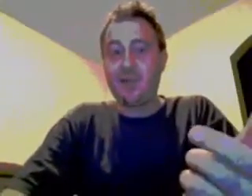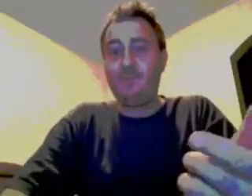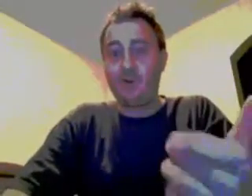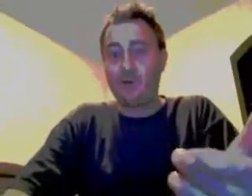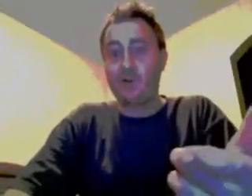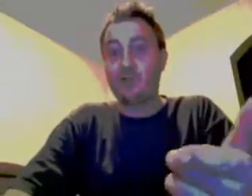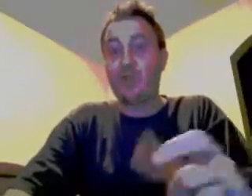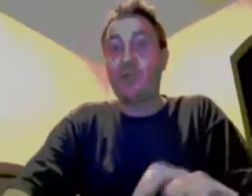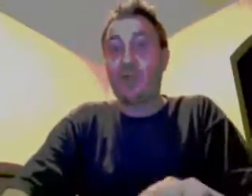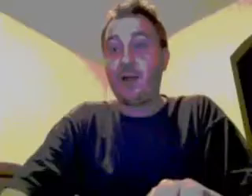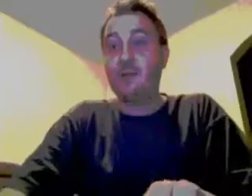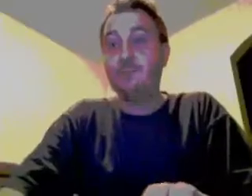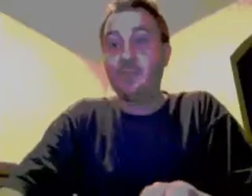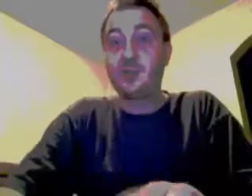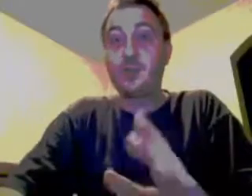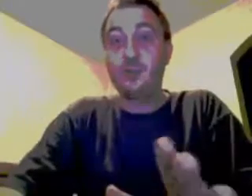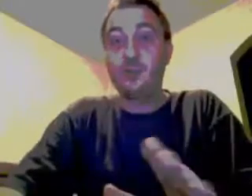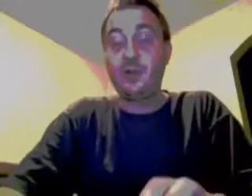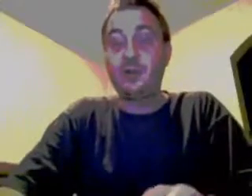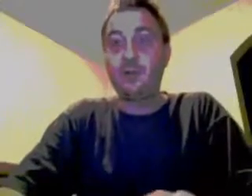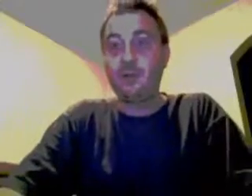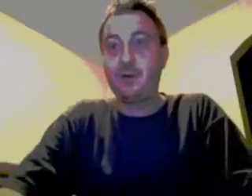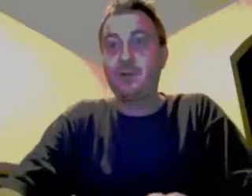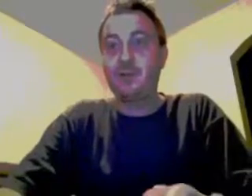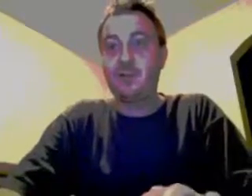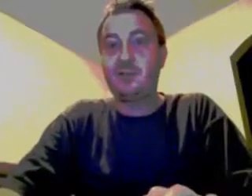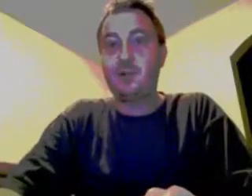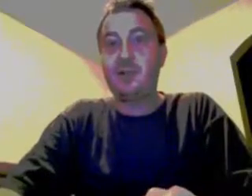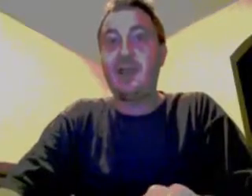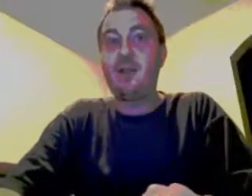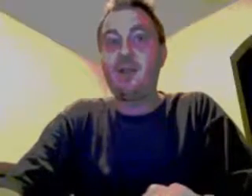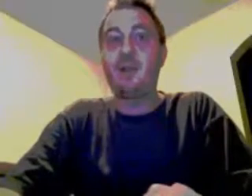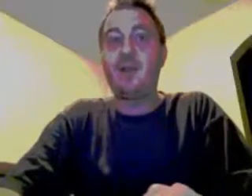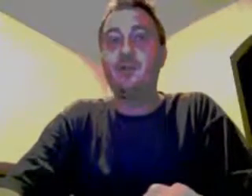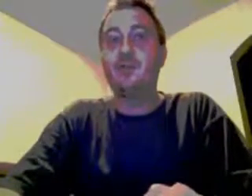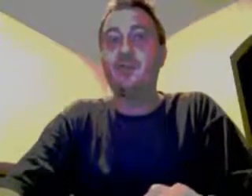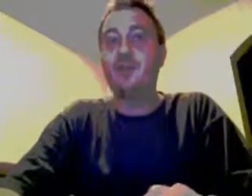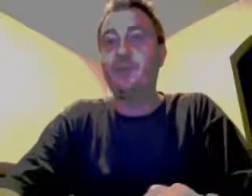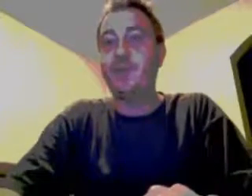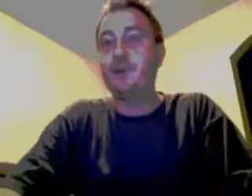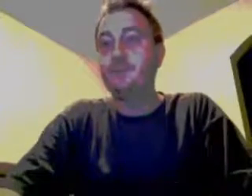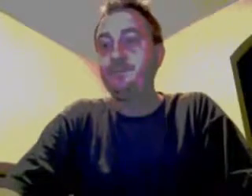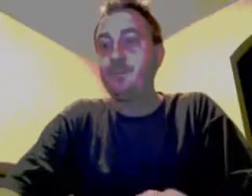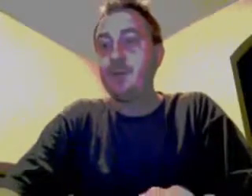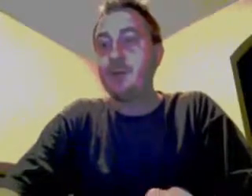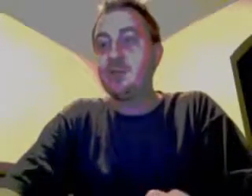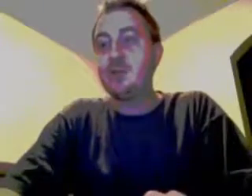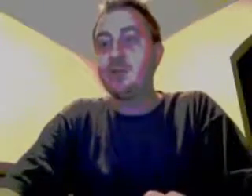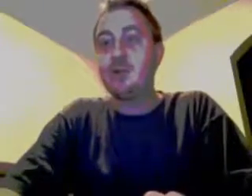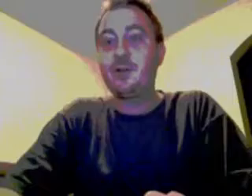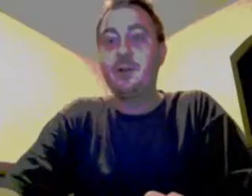about universal health care. So good. Good. She's talking loudly about universal health care. I mean, she is talking,